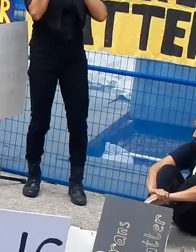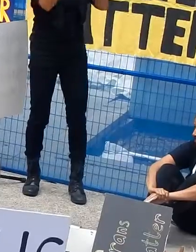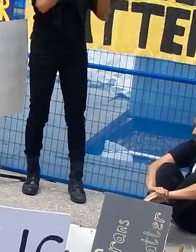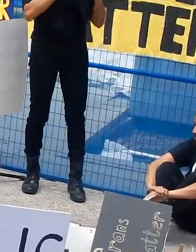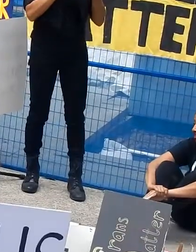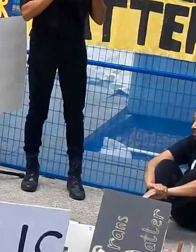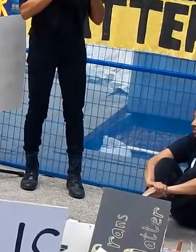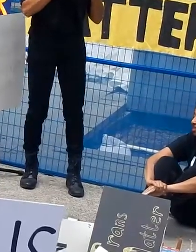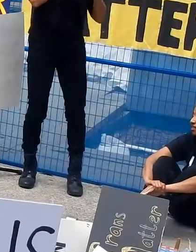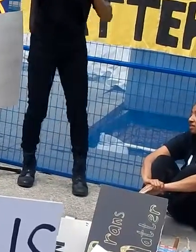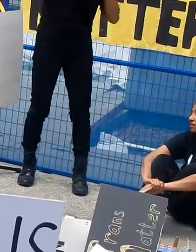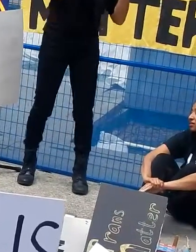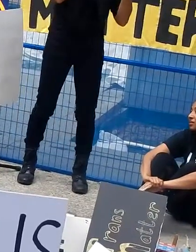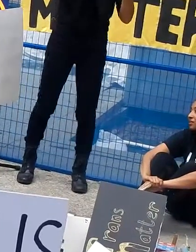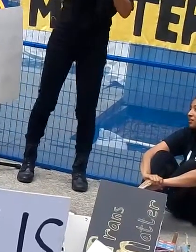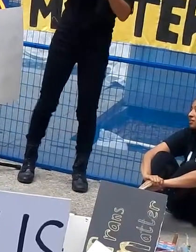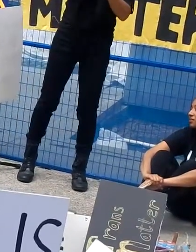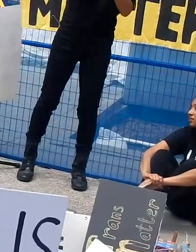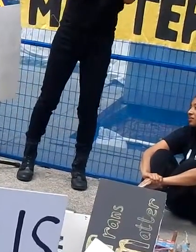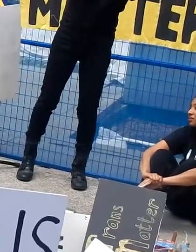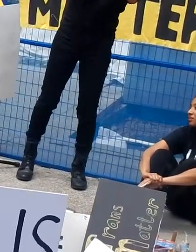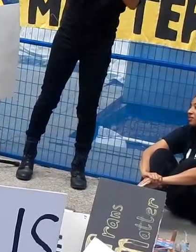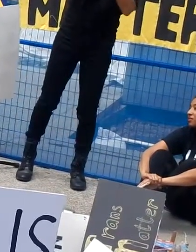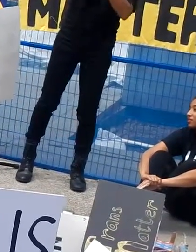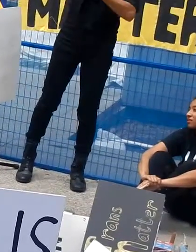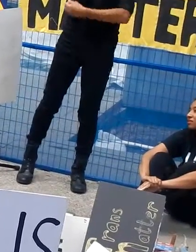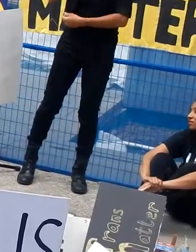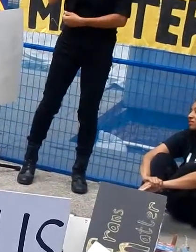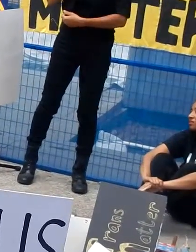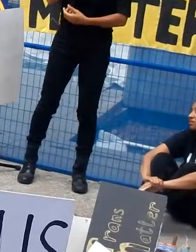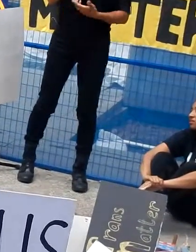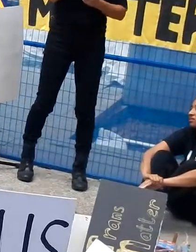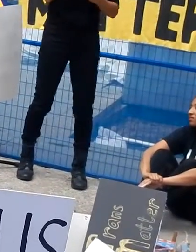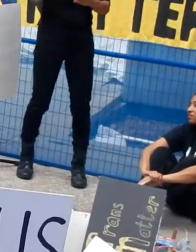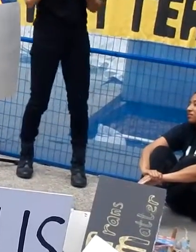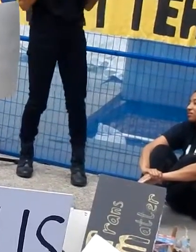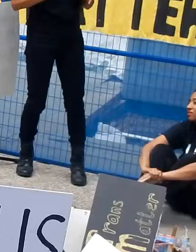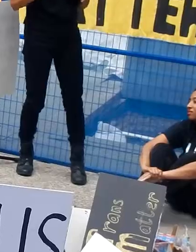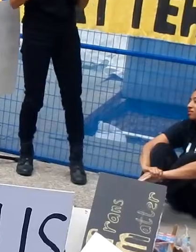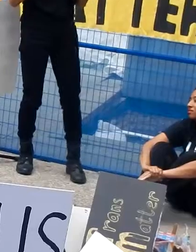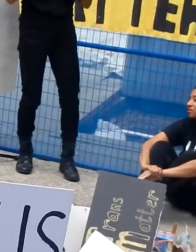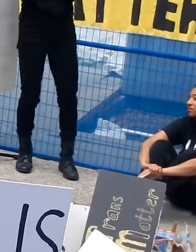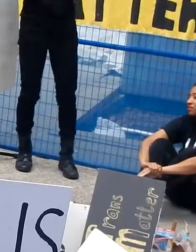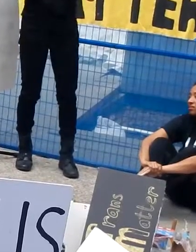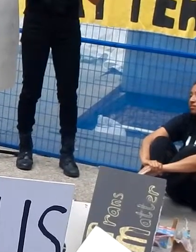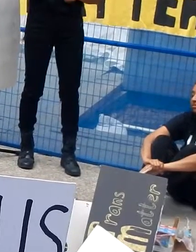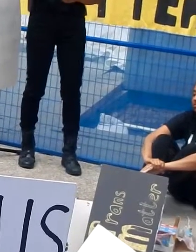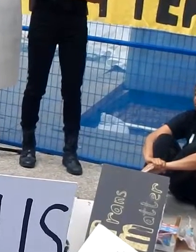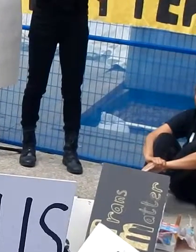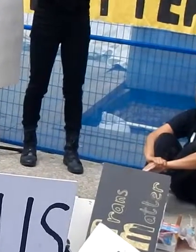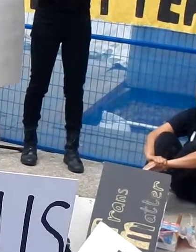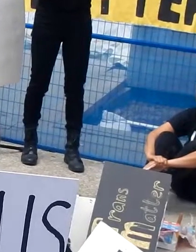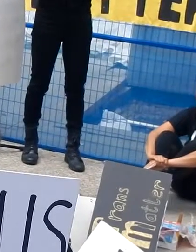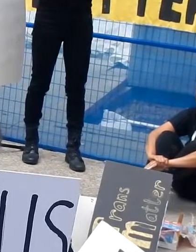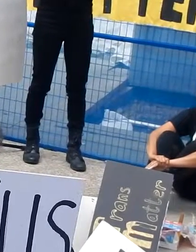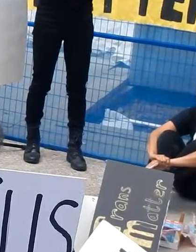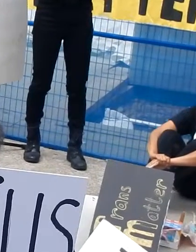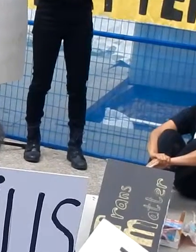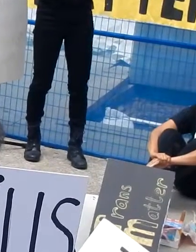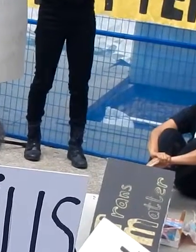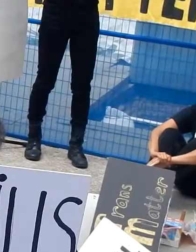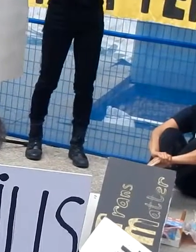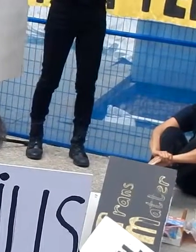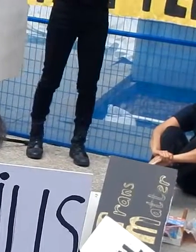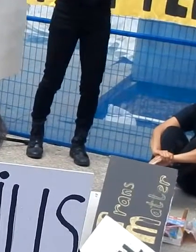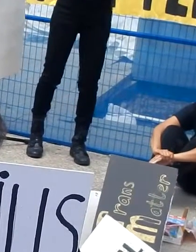We are not made to celebrate our own culture and history but Hollywood culture. If we can start to